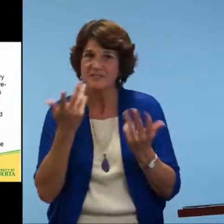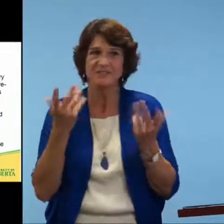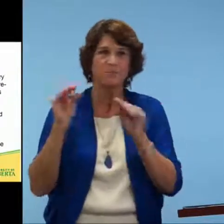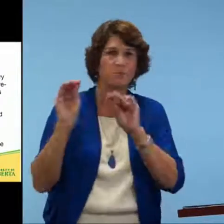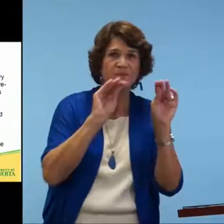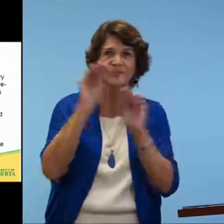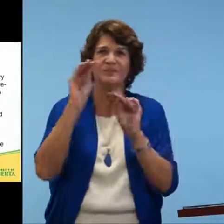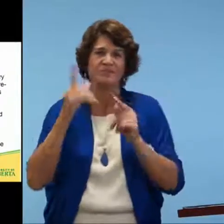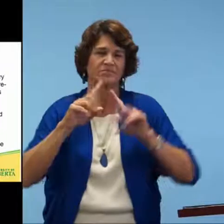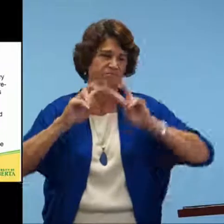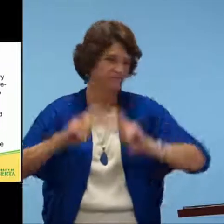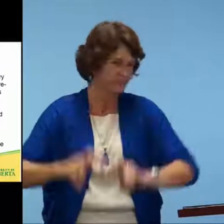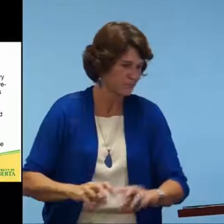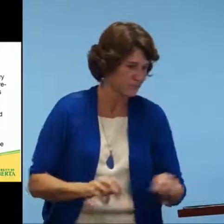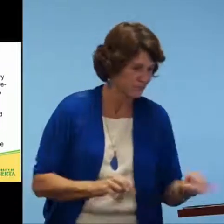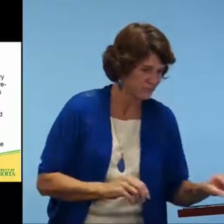all of those features?